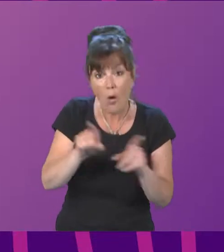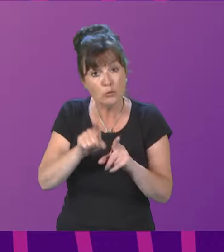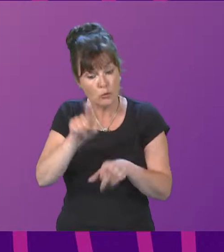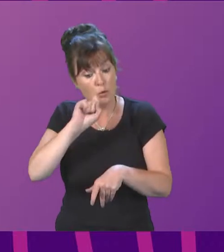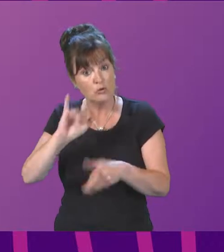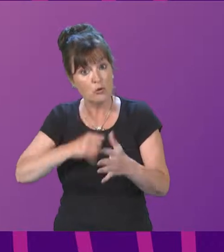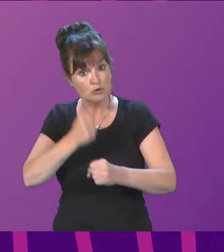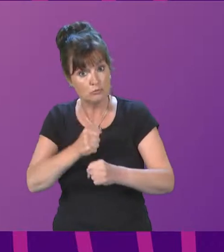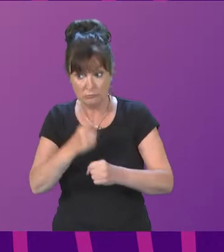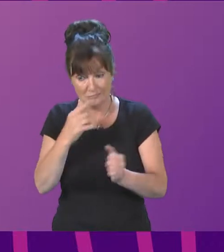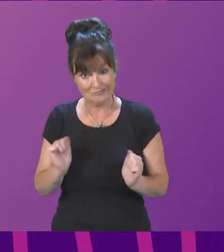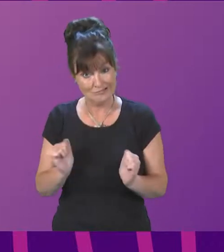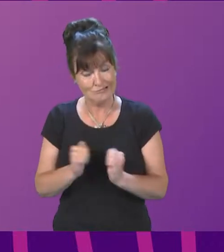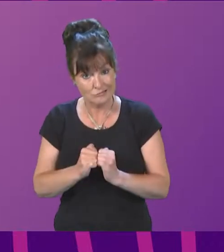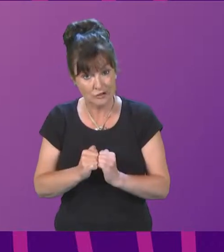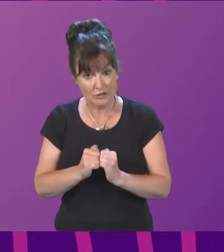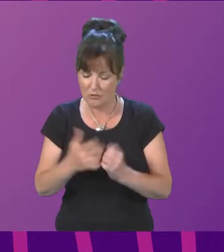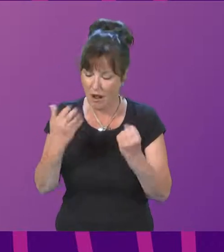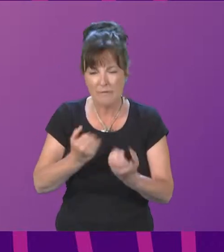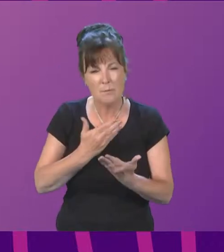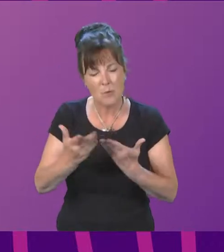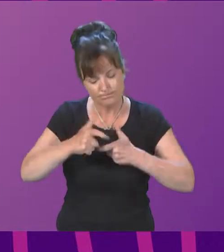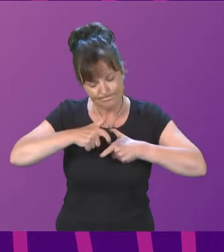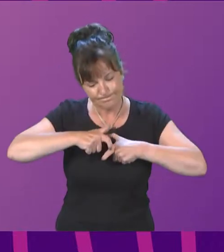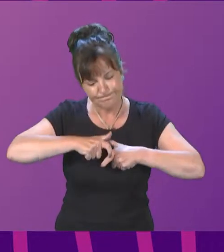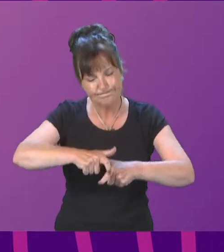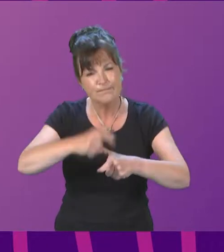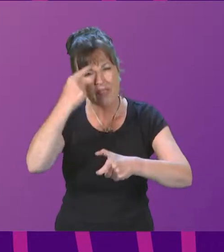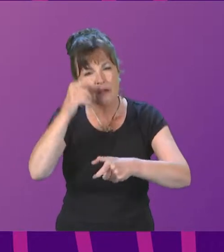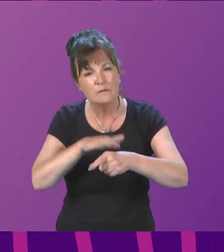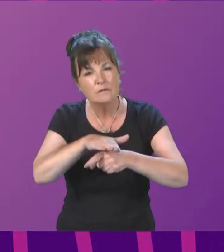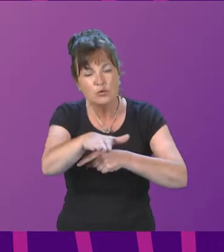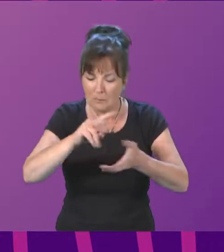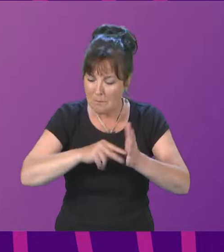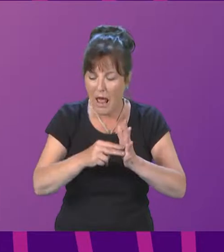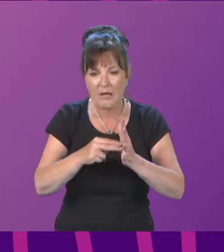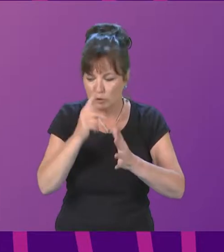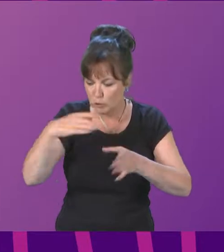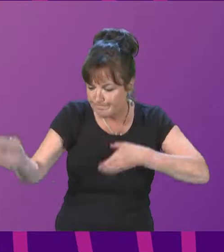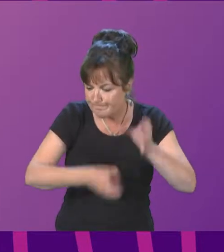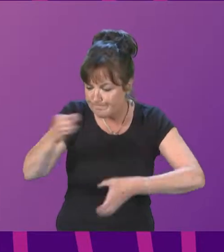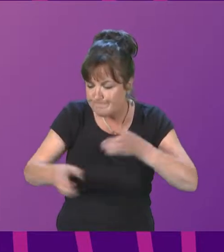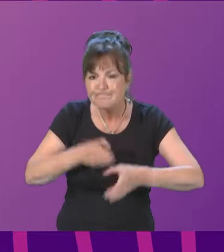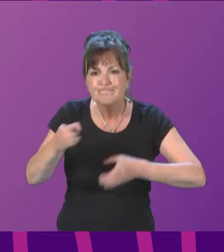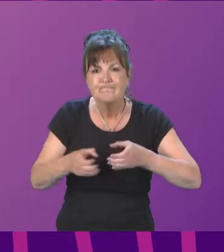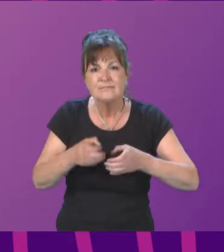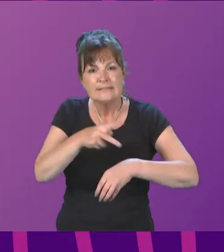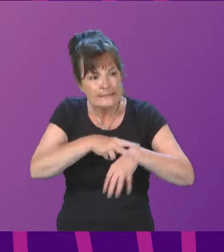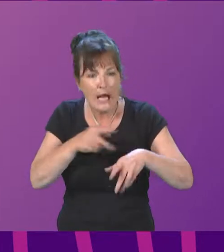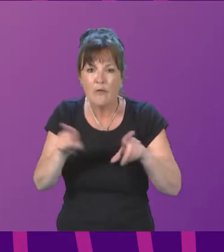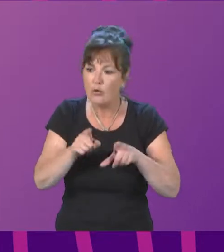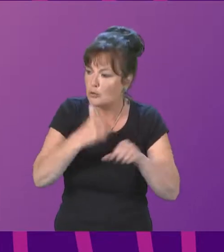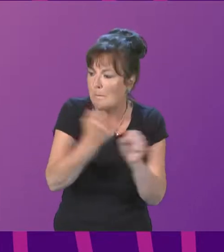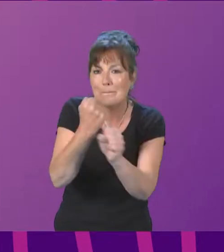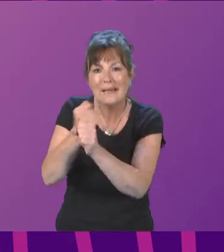forward a more sustainable plan to build capacity and construct vessels here